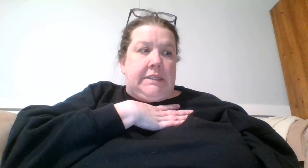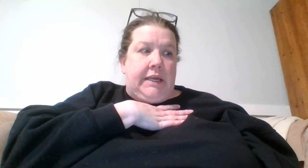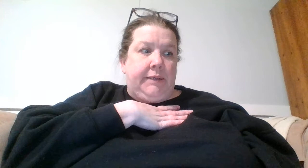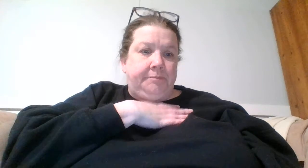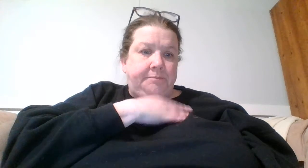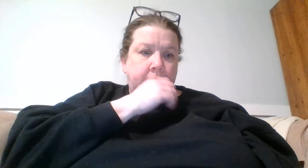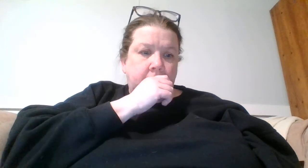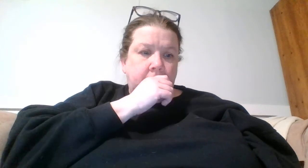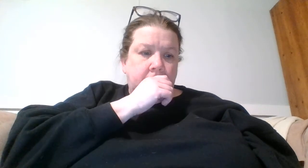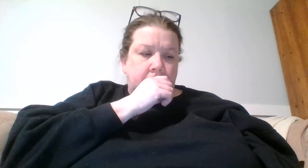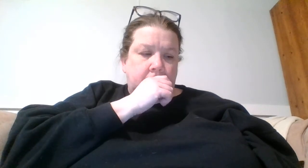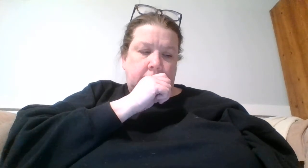say